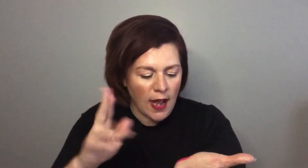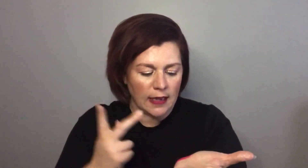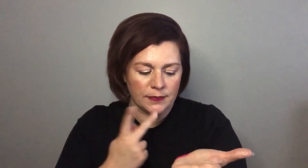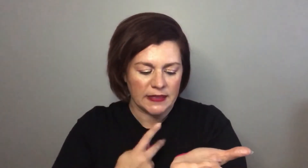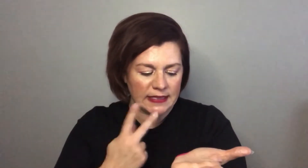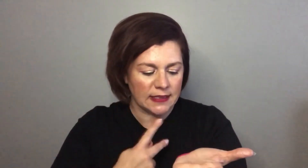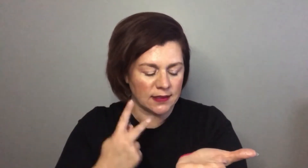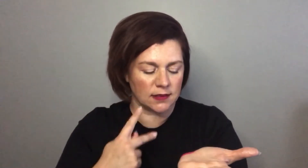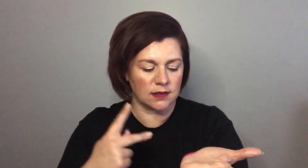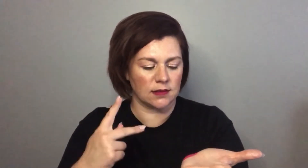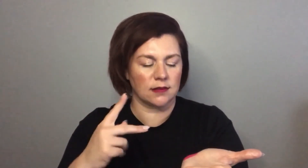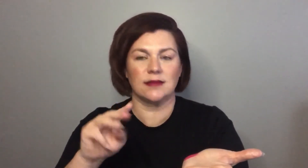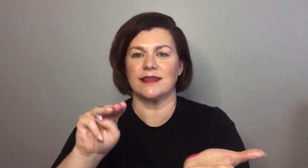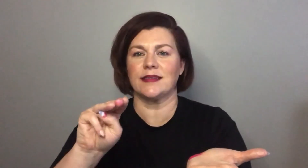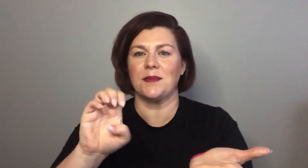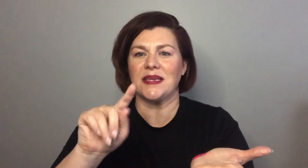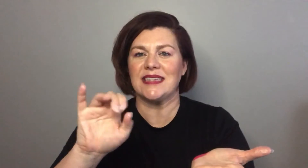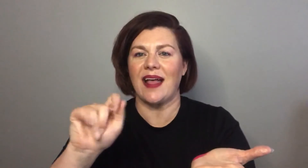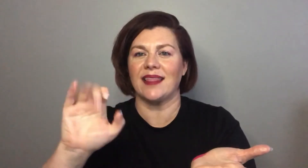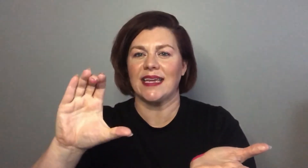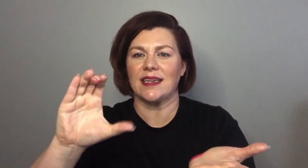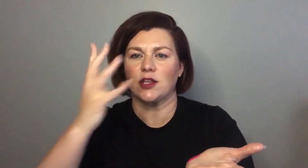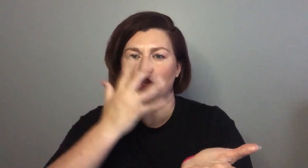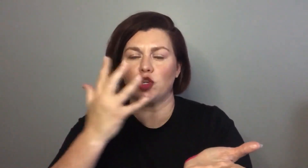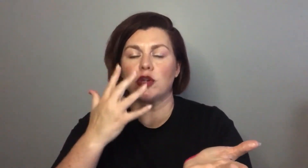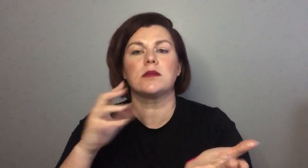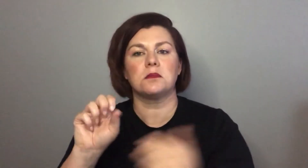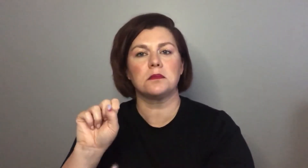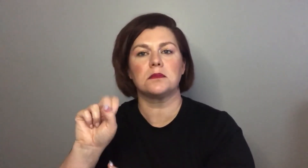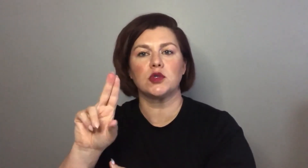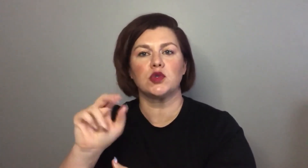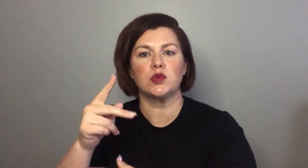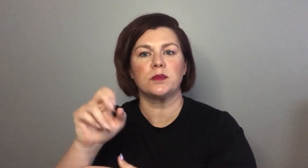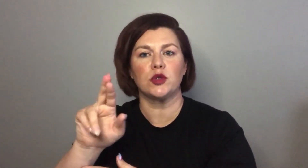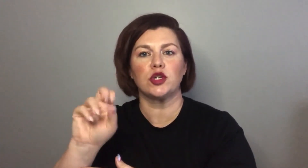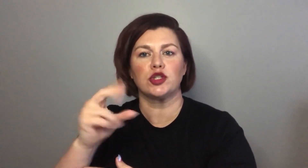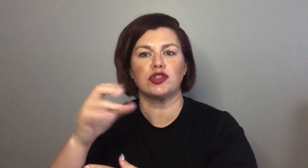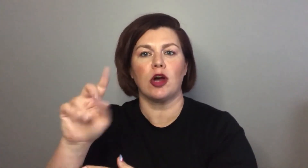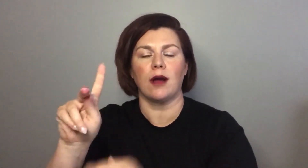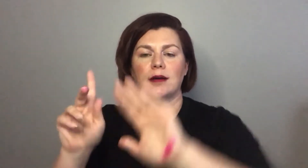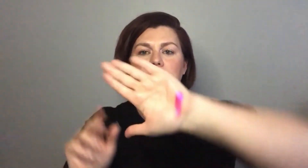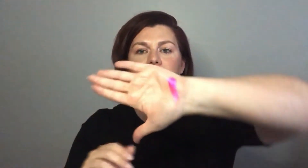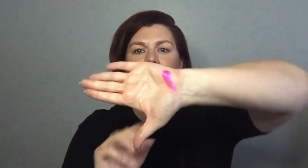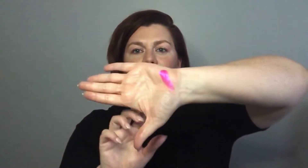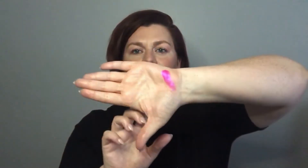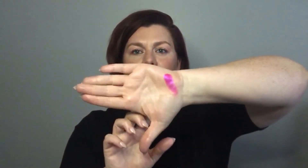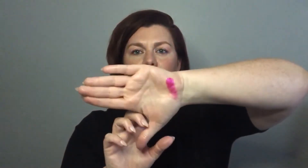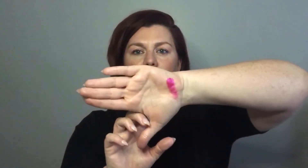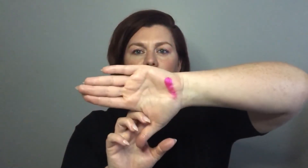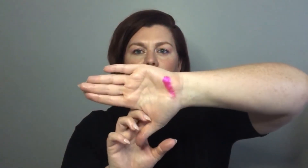it has that bright pink that metallic look because it's one of the super shock shadows